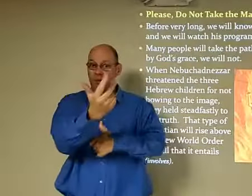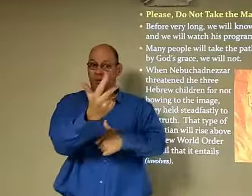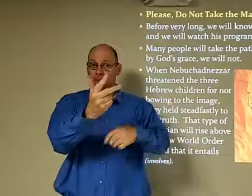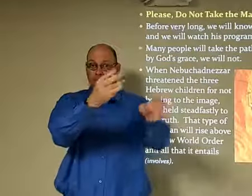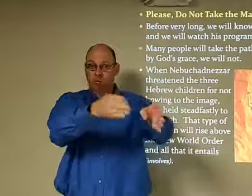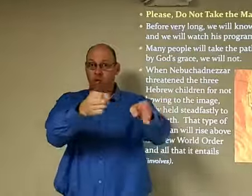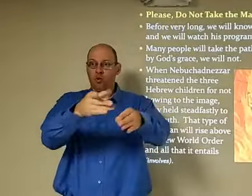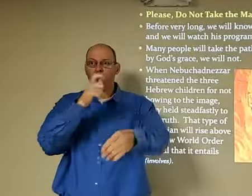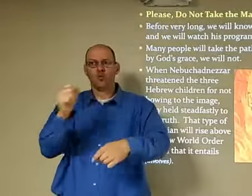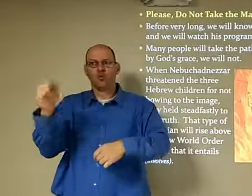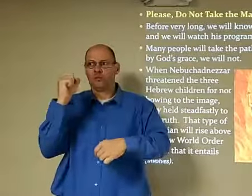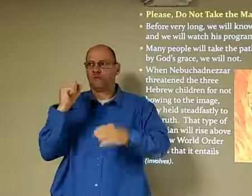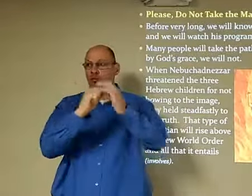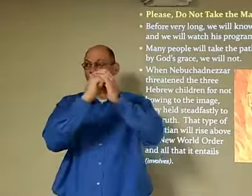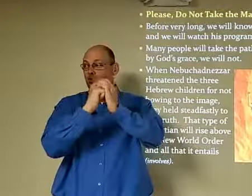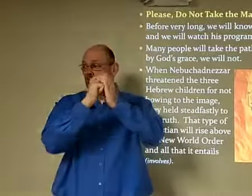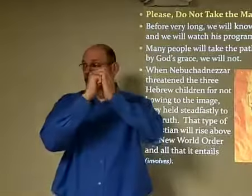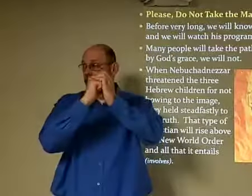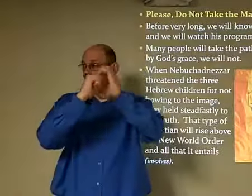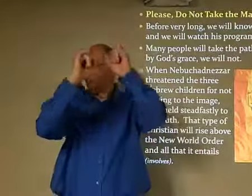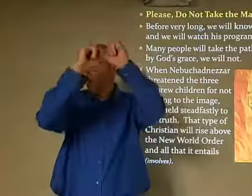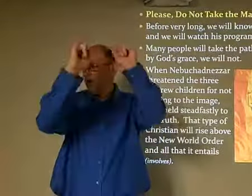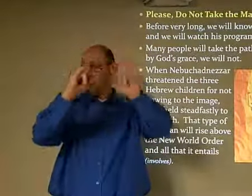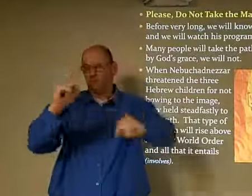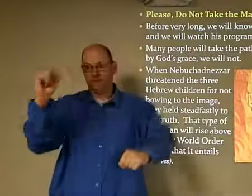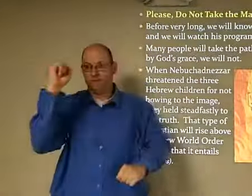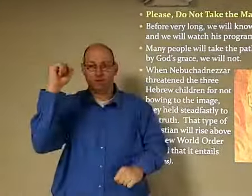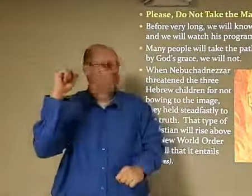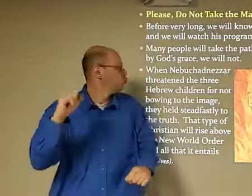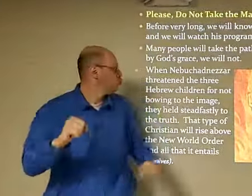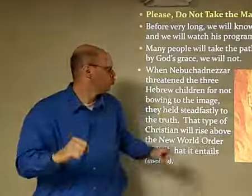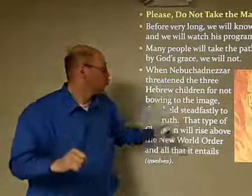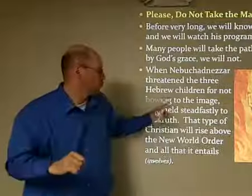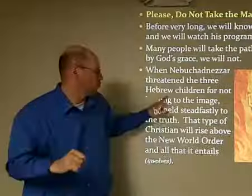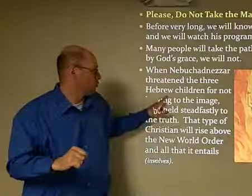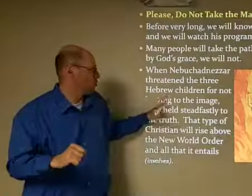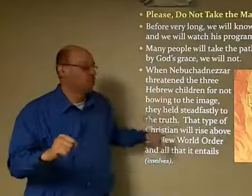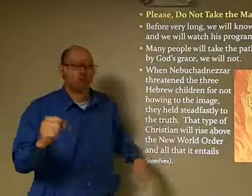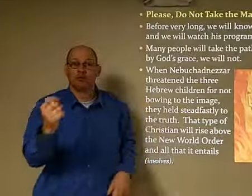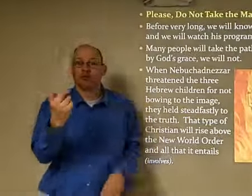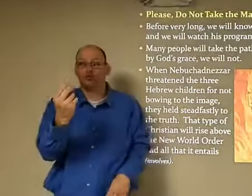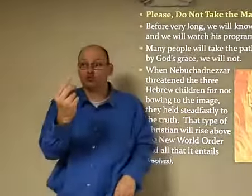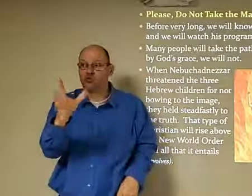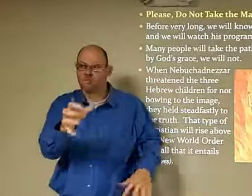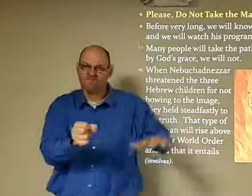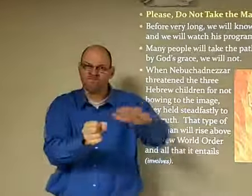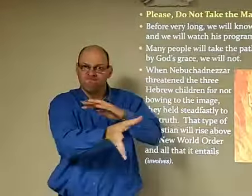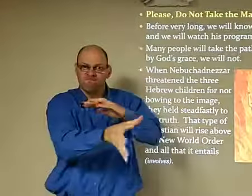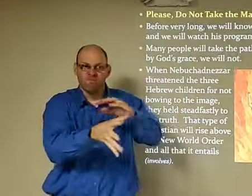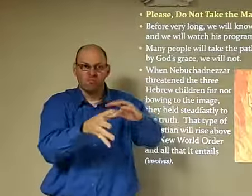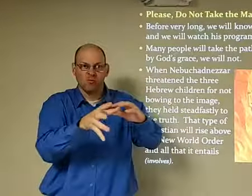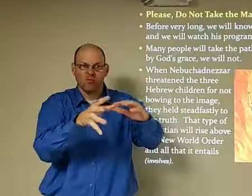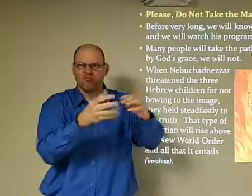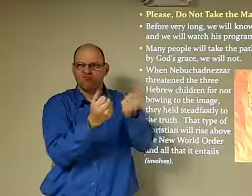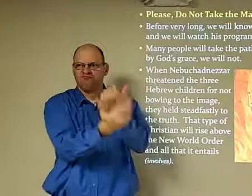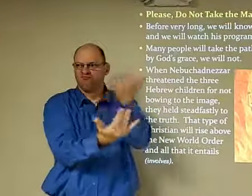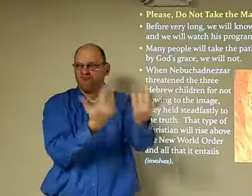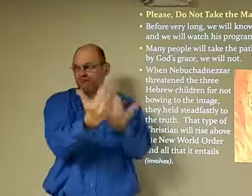we will not take that path of least resistance so when Nebuchadnezzar threatened the three Hebrew